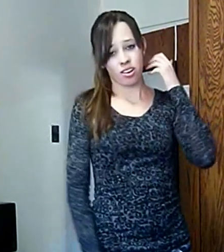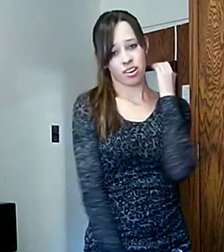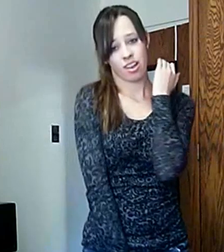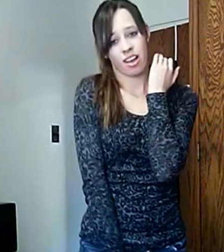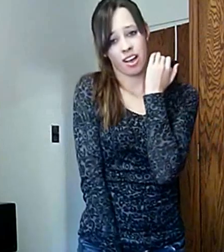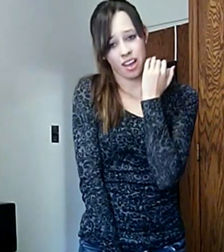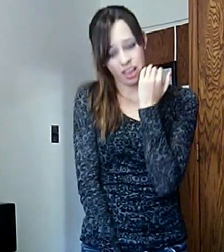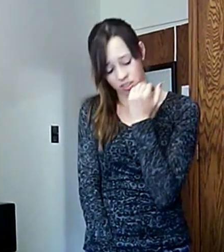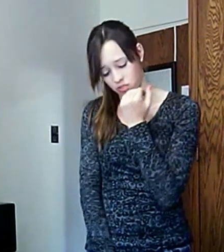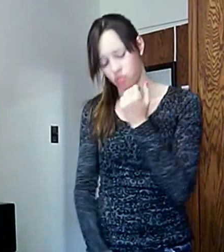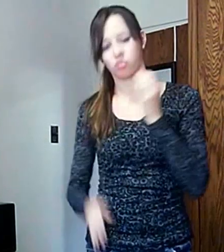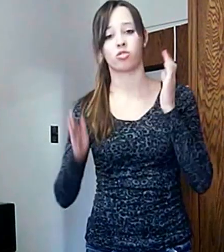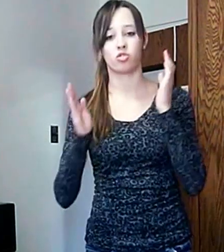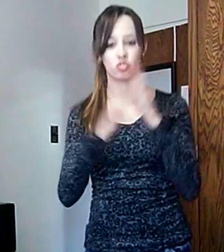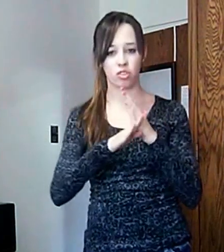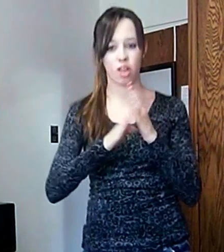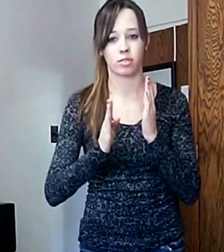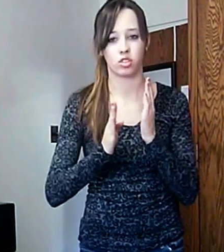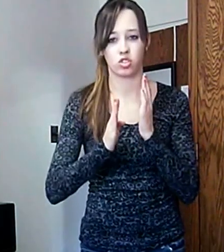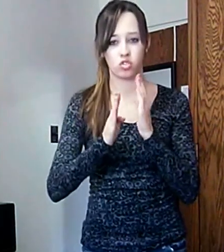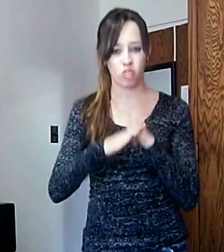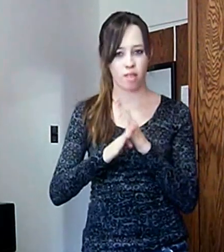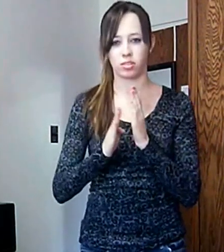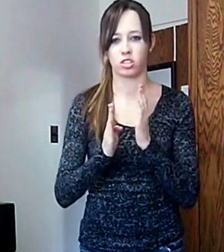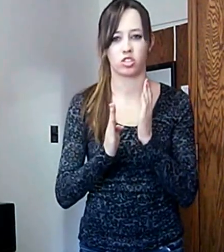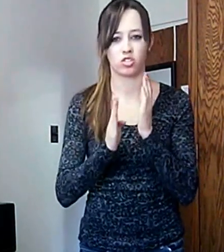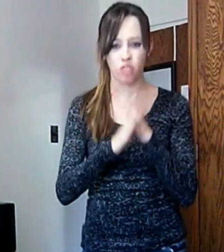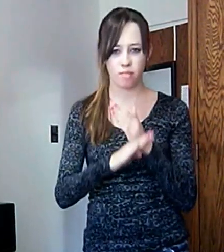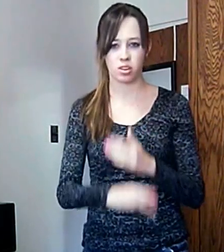oh, trouble, trouble, trouble